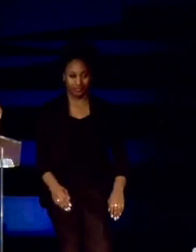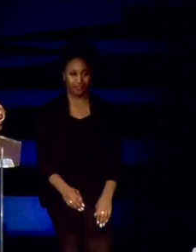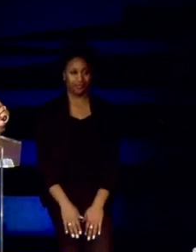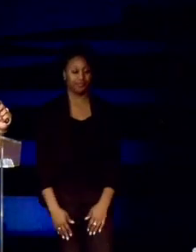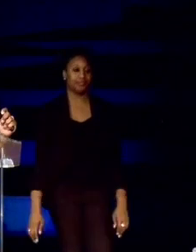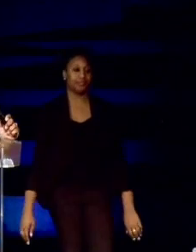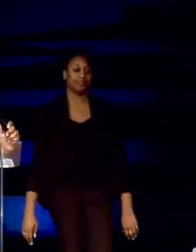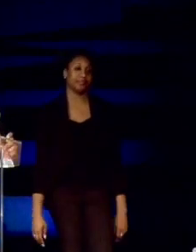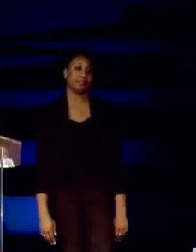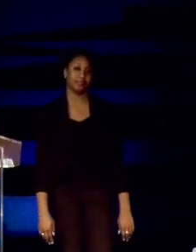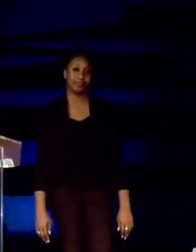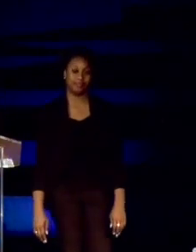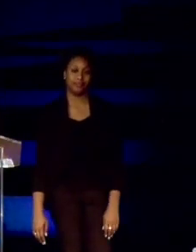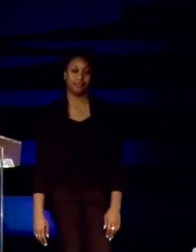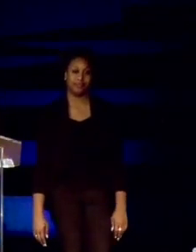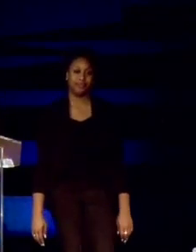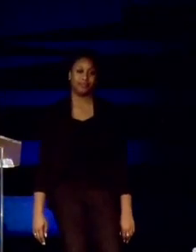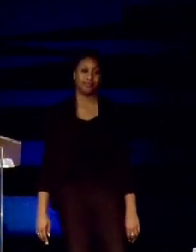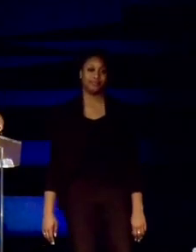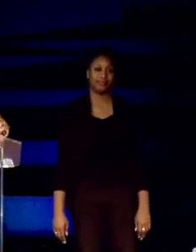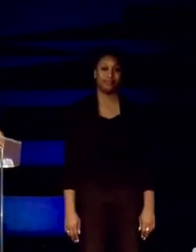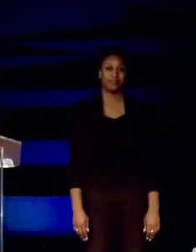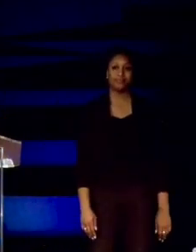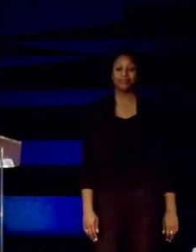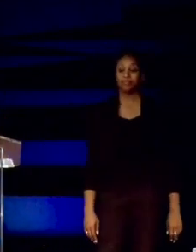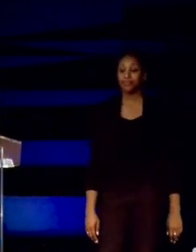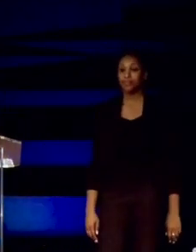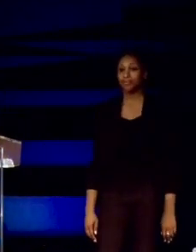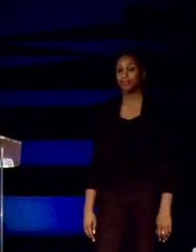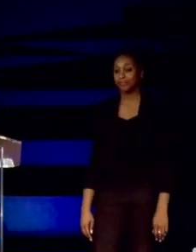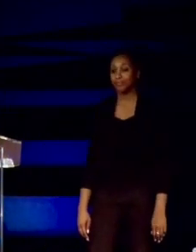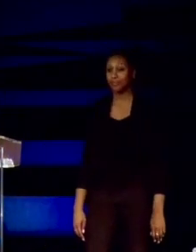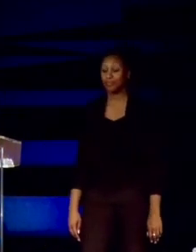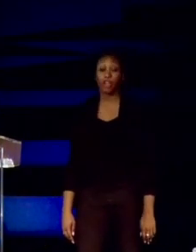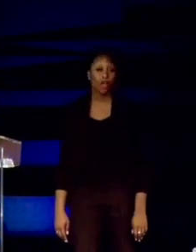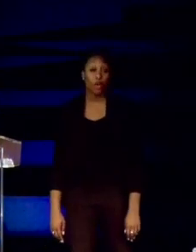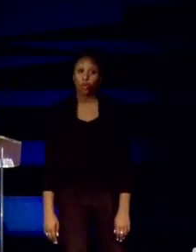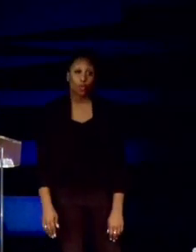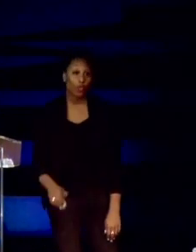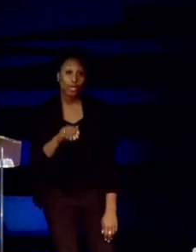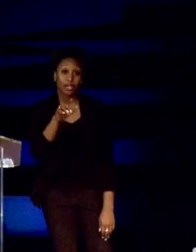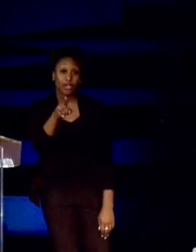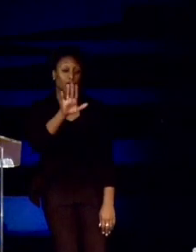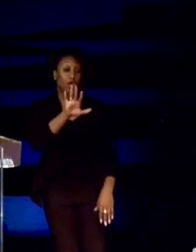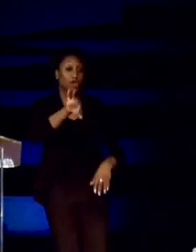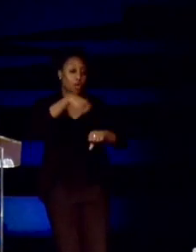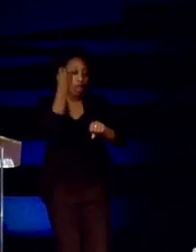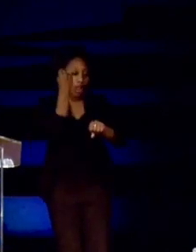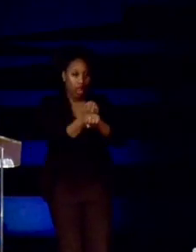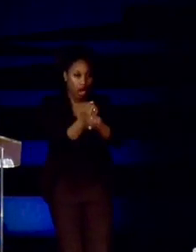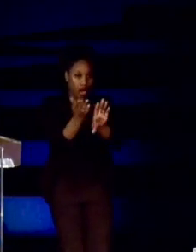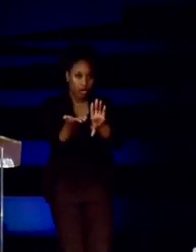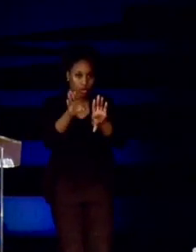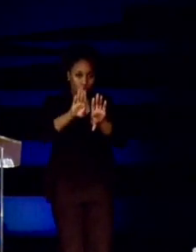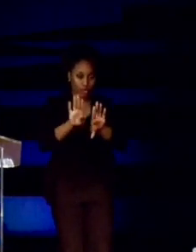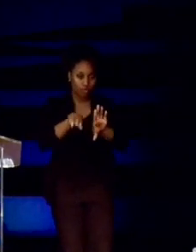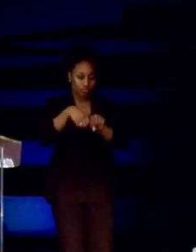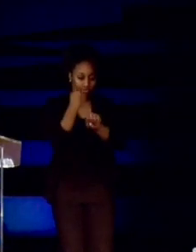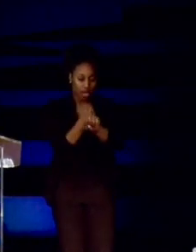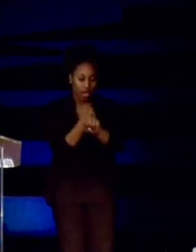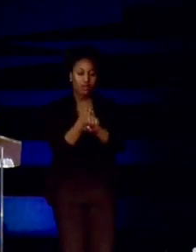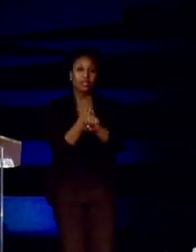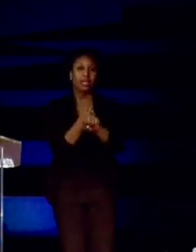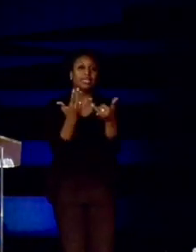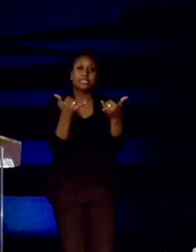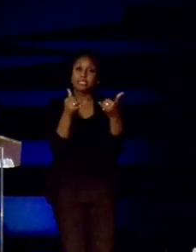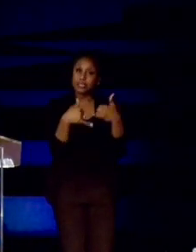But what I love about it, even when you don't unlock your doors, I'm still in